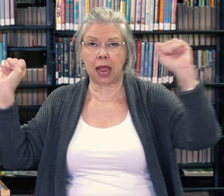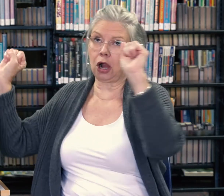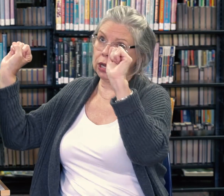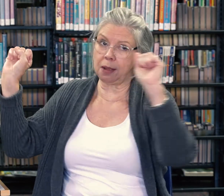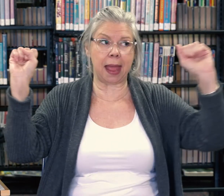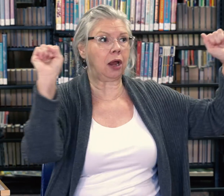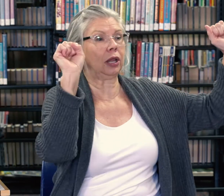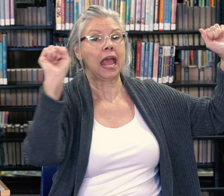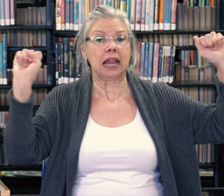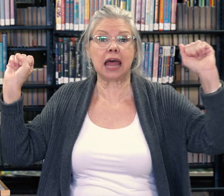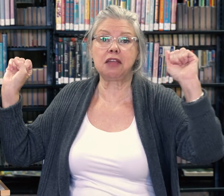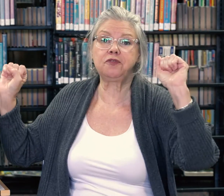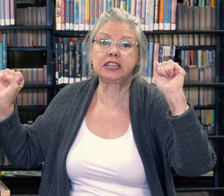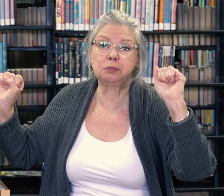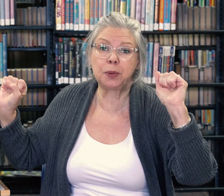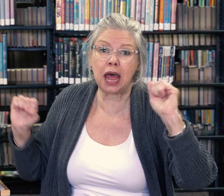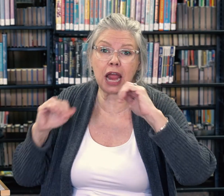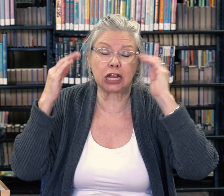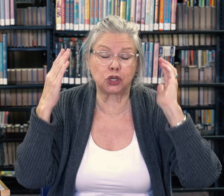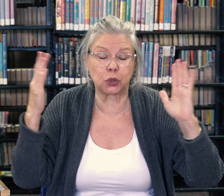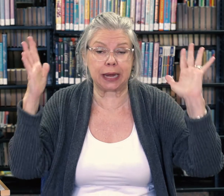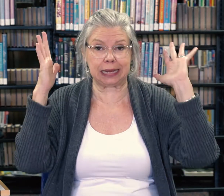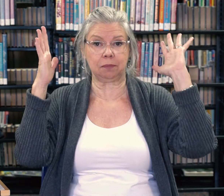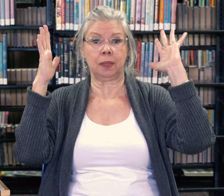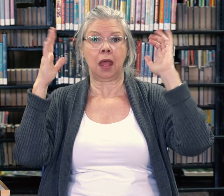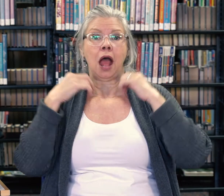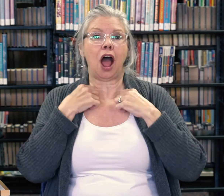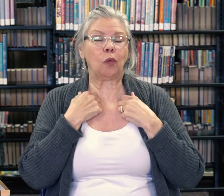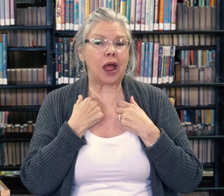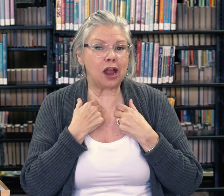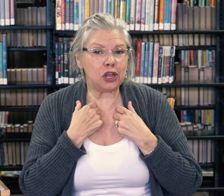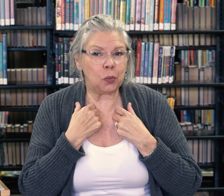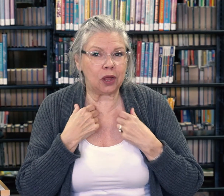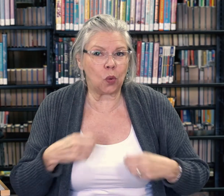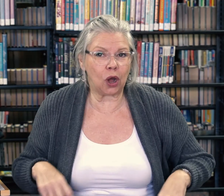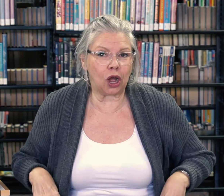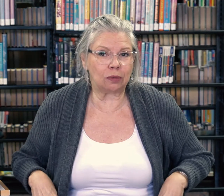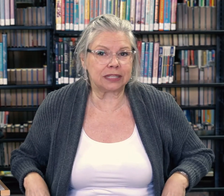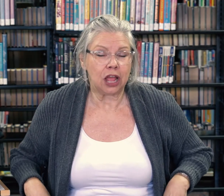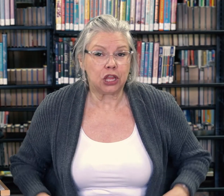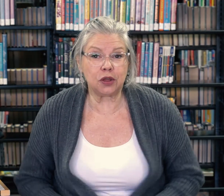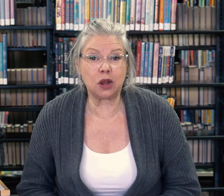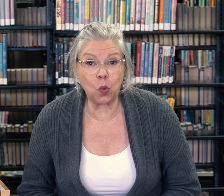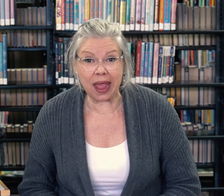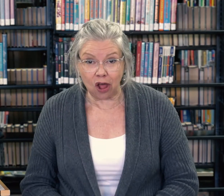merrily, merrily. Life is but a dream. All right, all you wiggle worms. You can wiggle